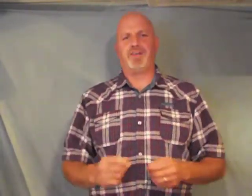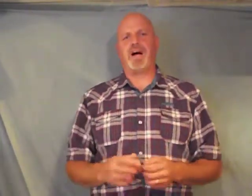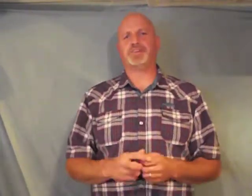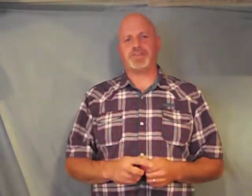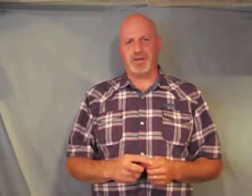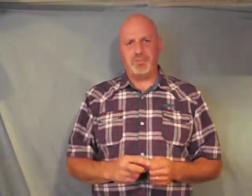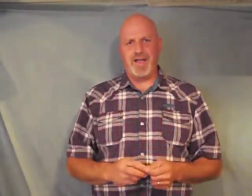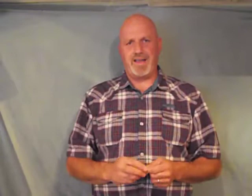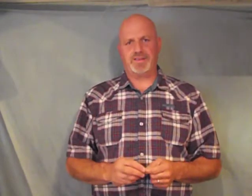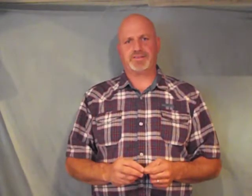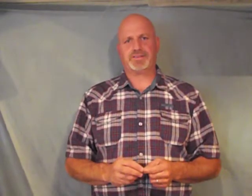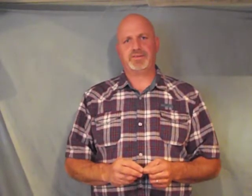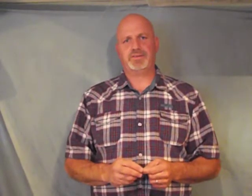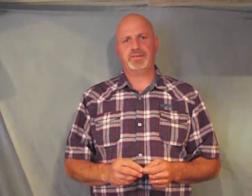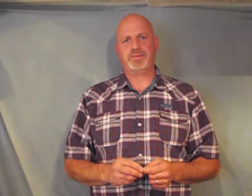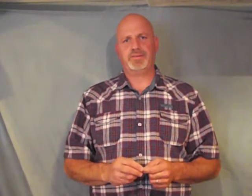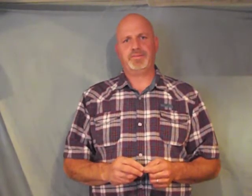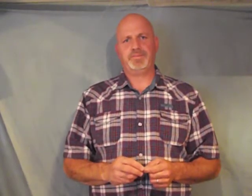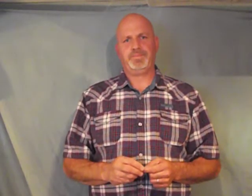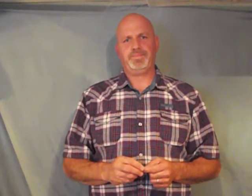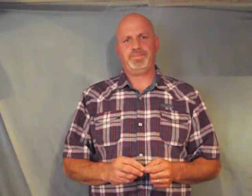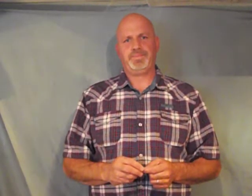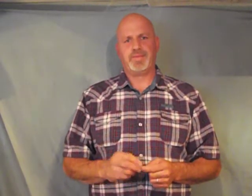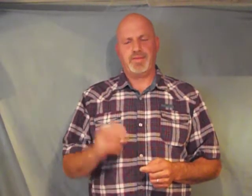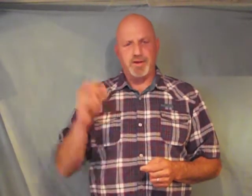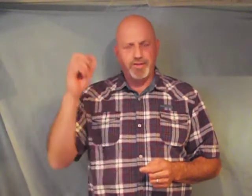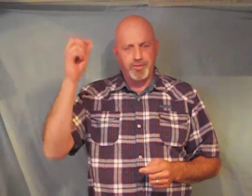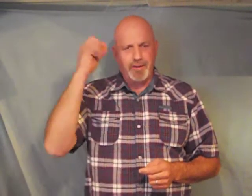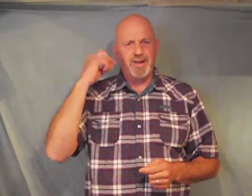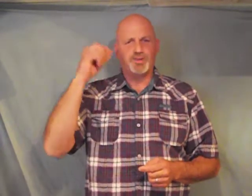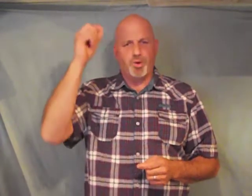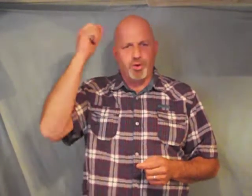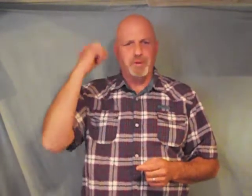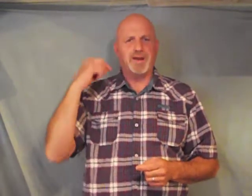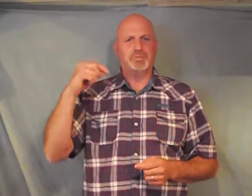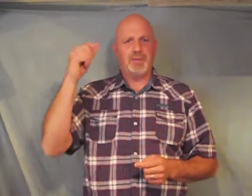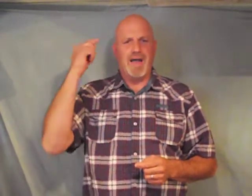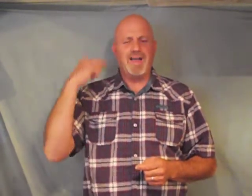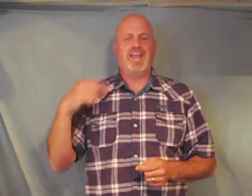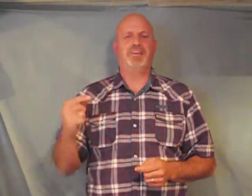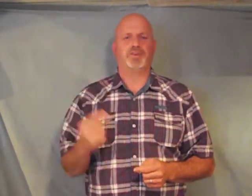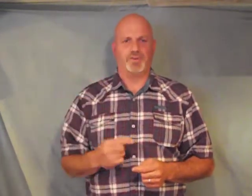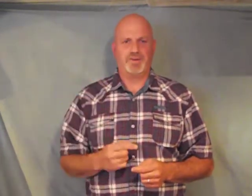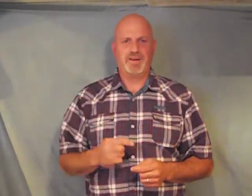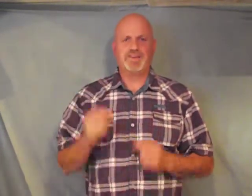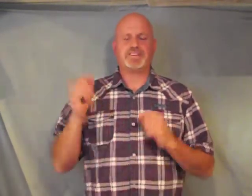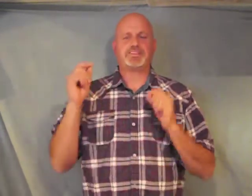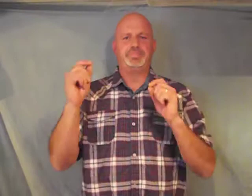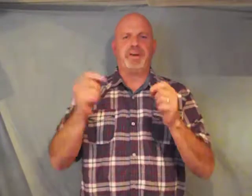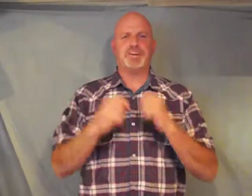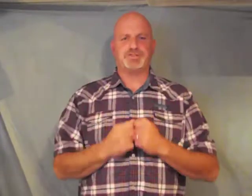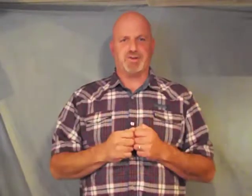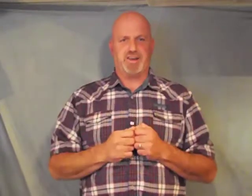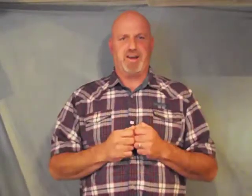lost their minds they're being tormented by evil it's a spiritual thing